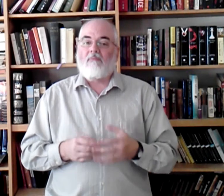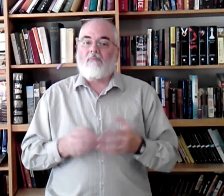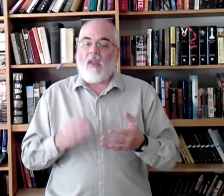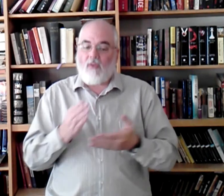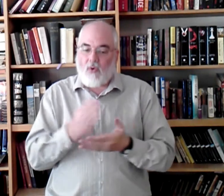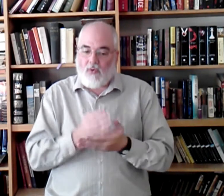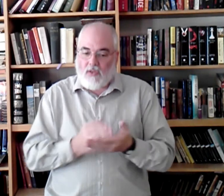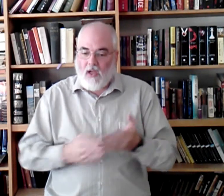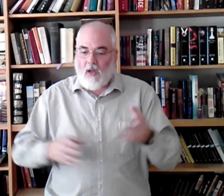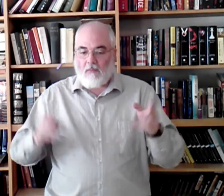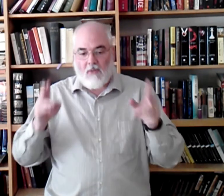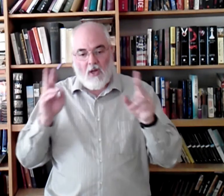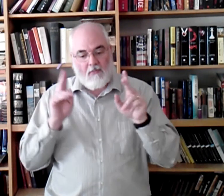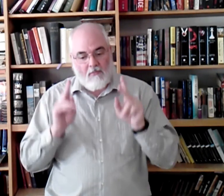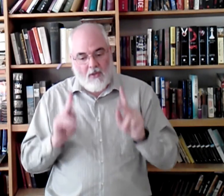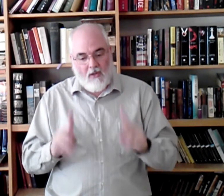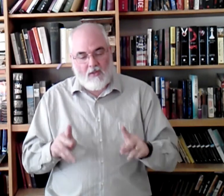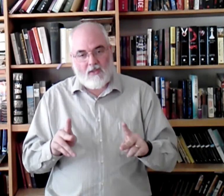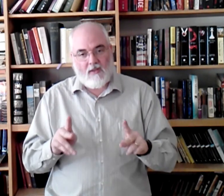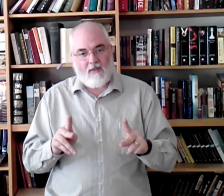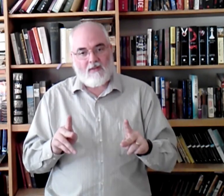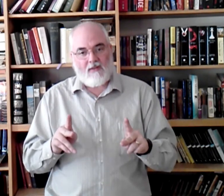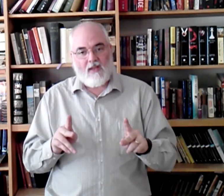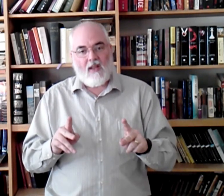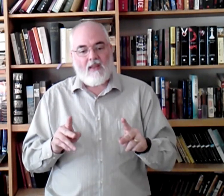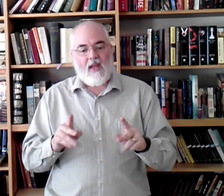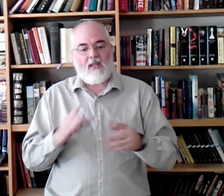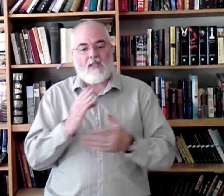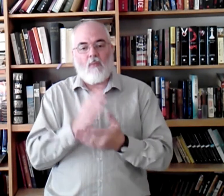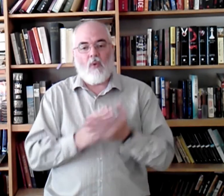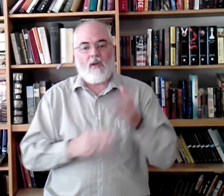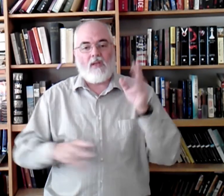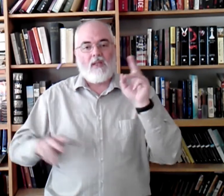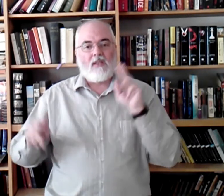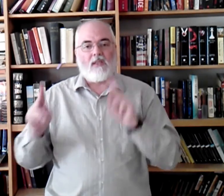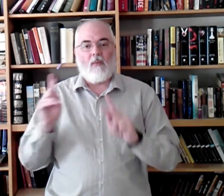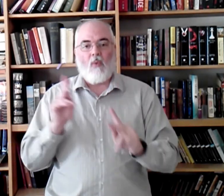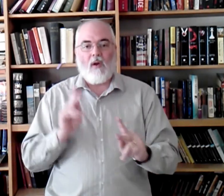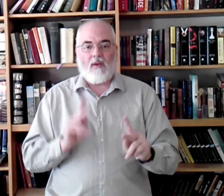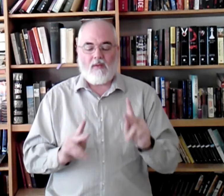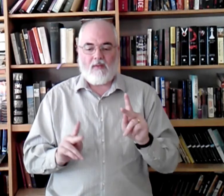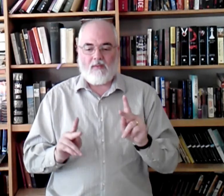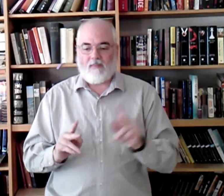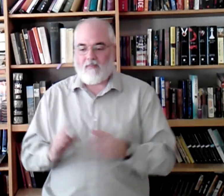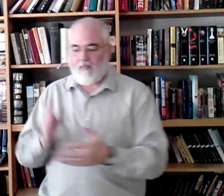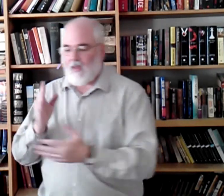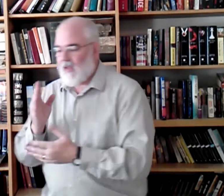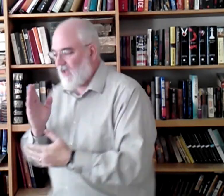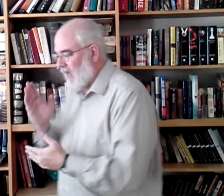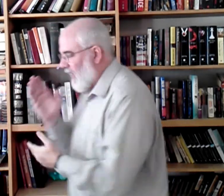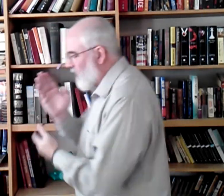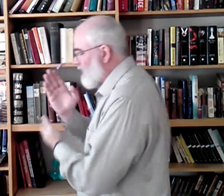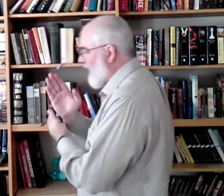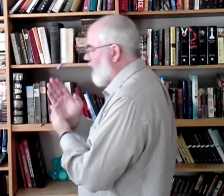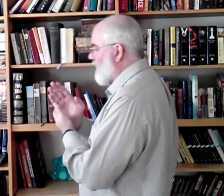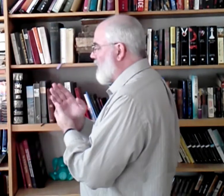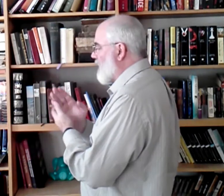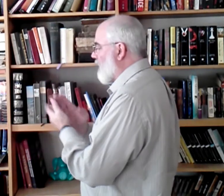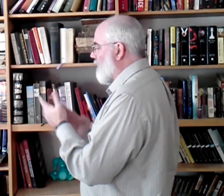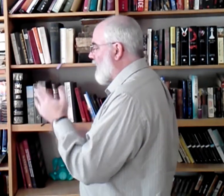If you do some person, that is someone. Someone. Again, I'll do it sideways so can see a little better.